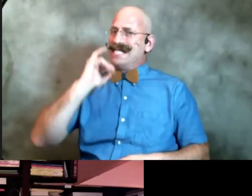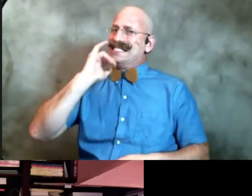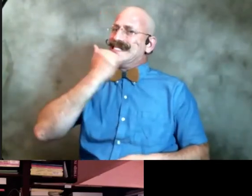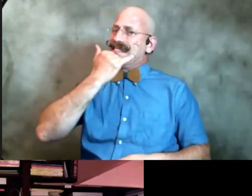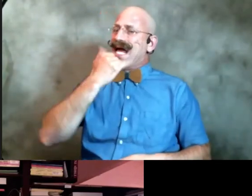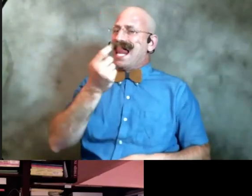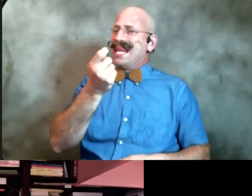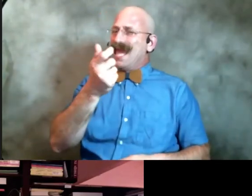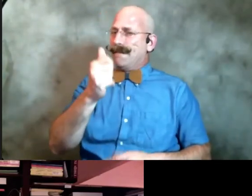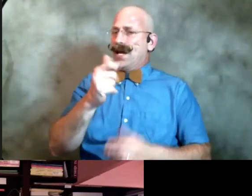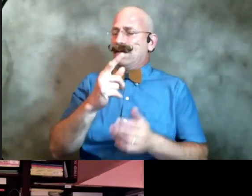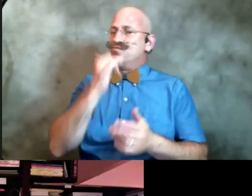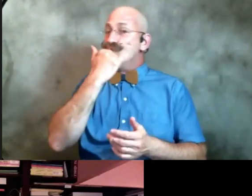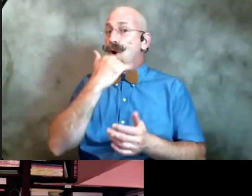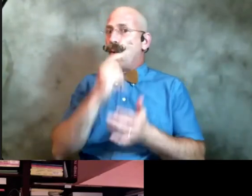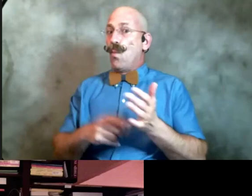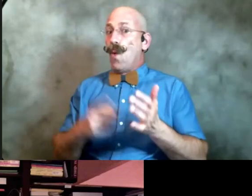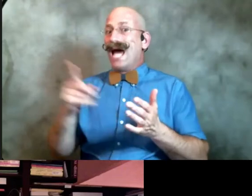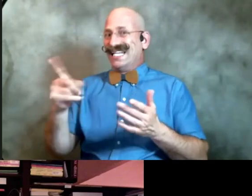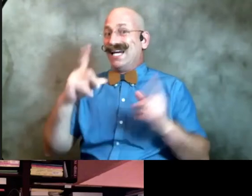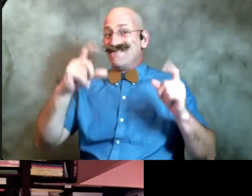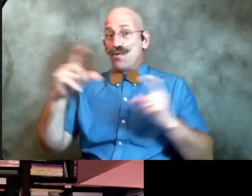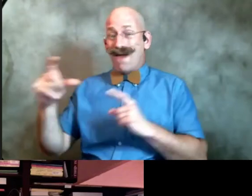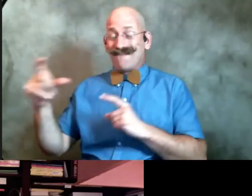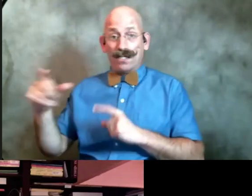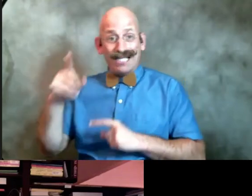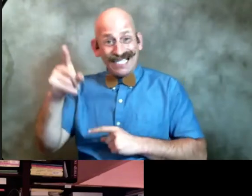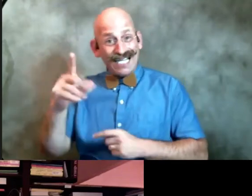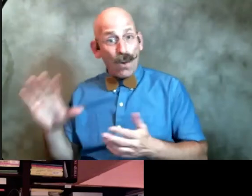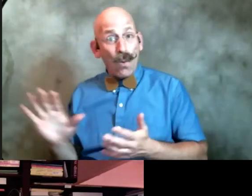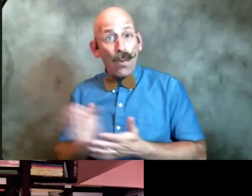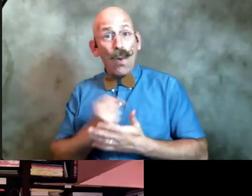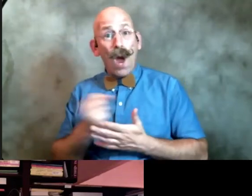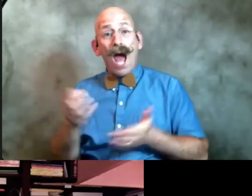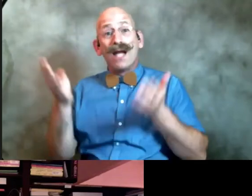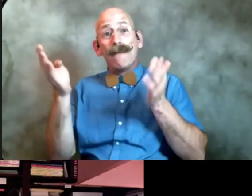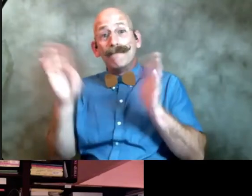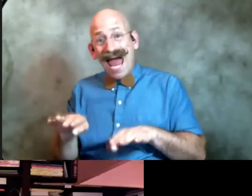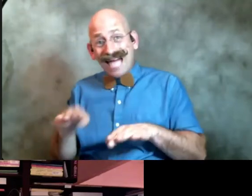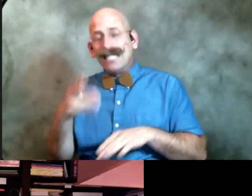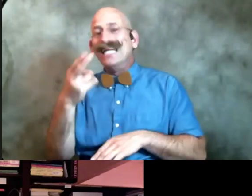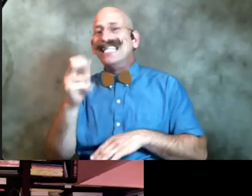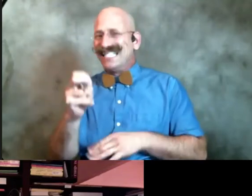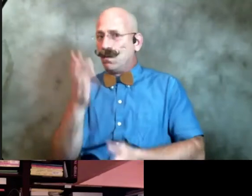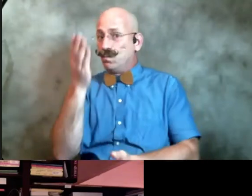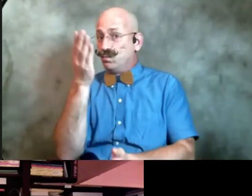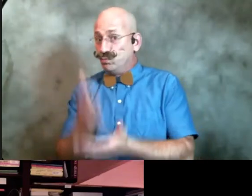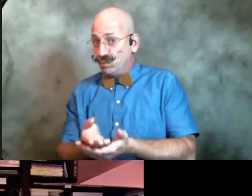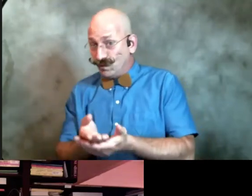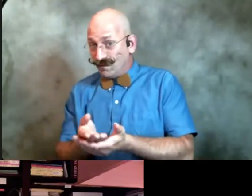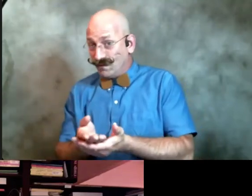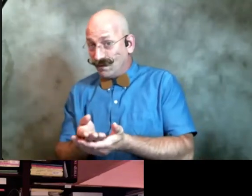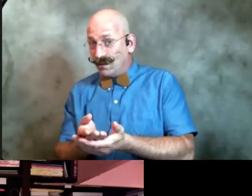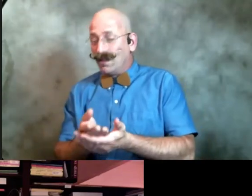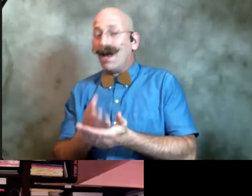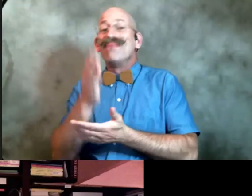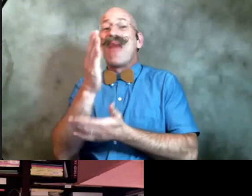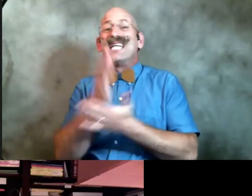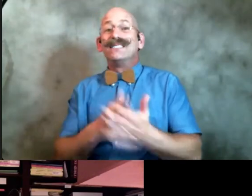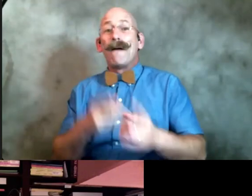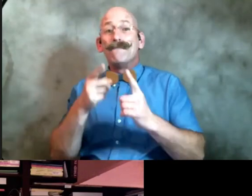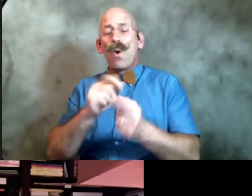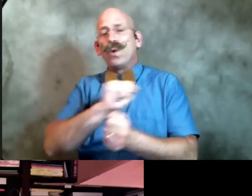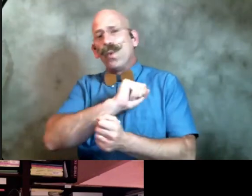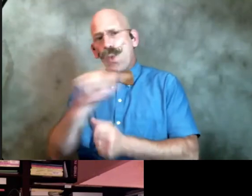because he won the bet by proving that at some point all four of a horse's feet are off the